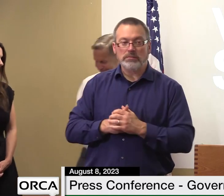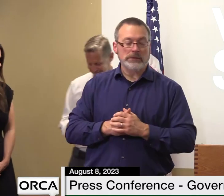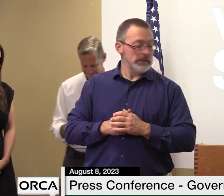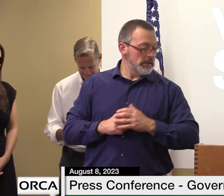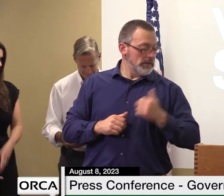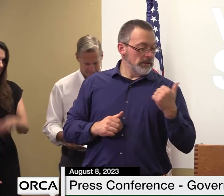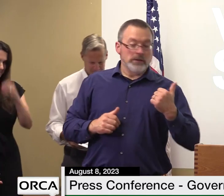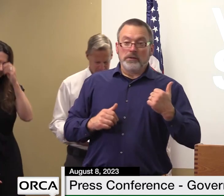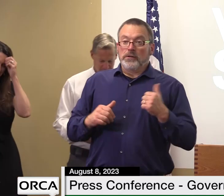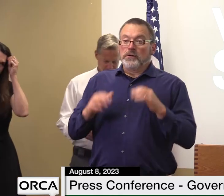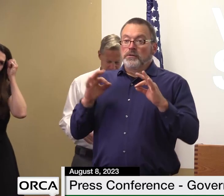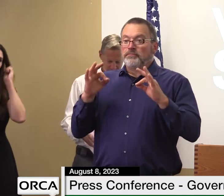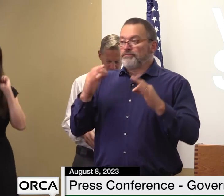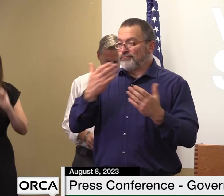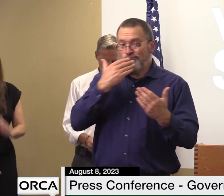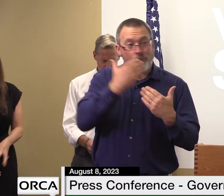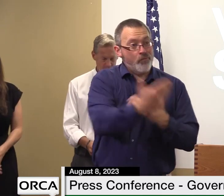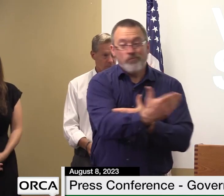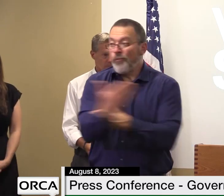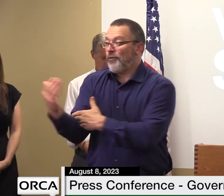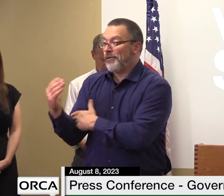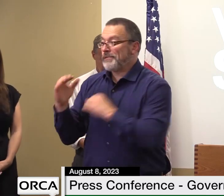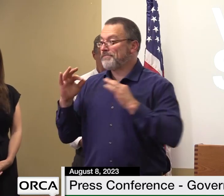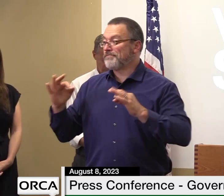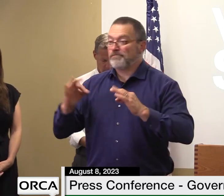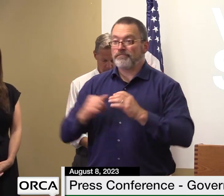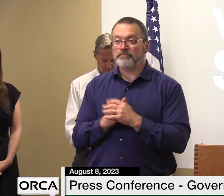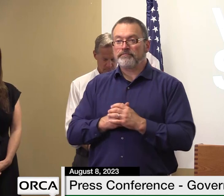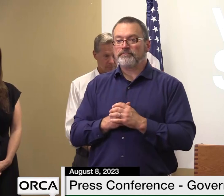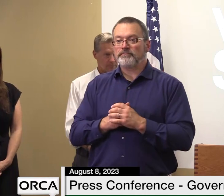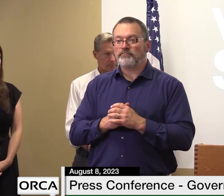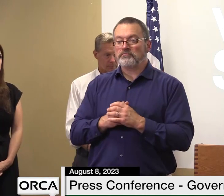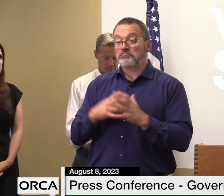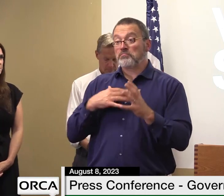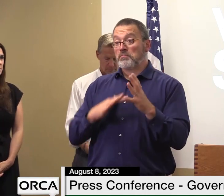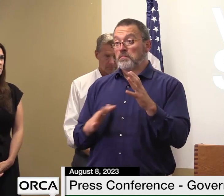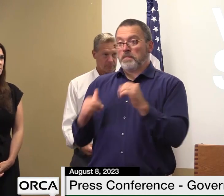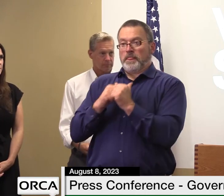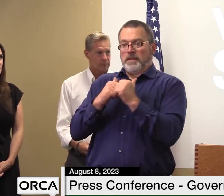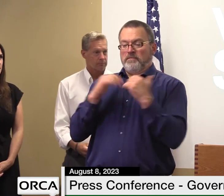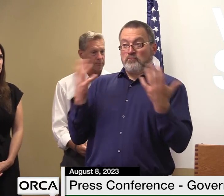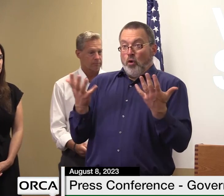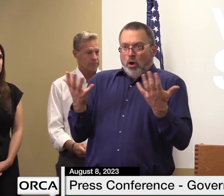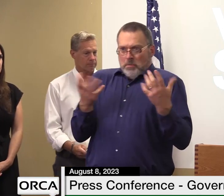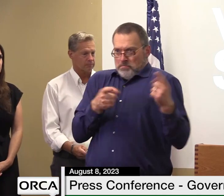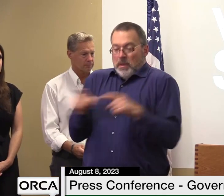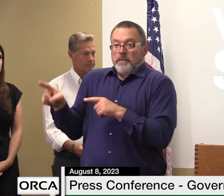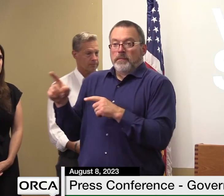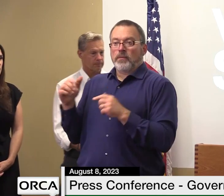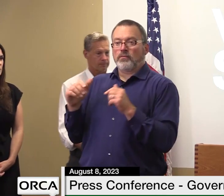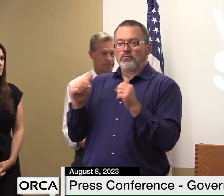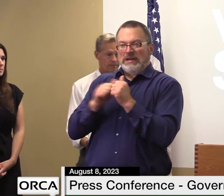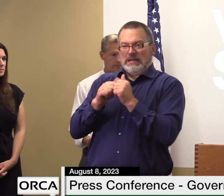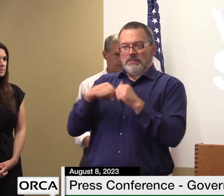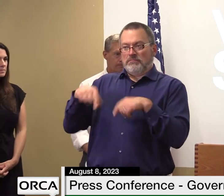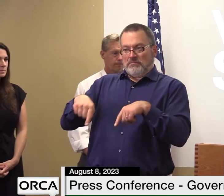good morning everybody i'll give you an update on the current situation on state-owned infrastructure